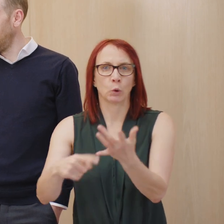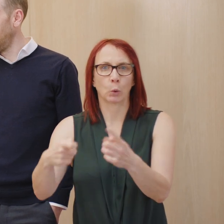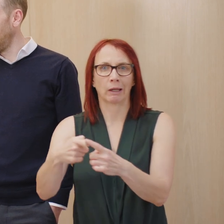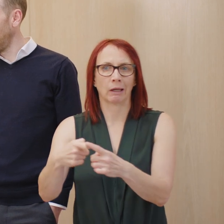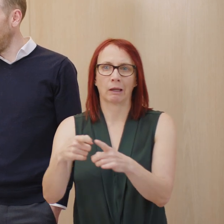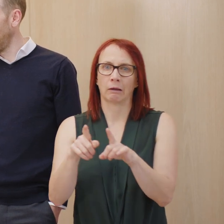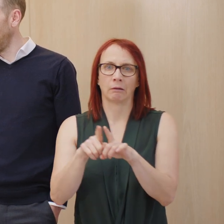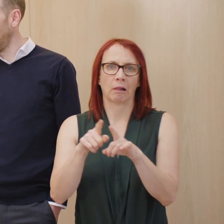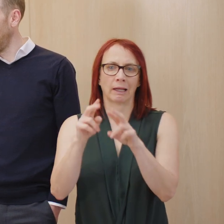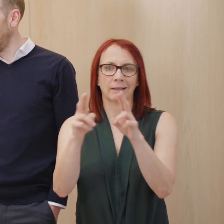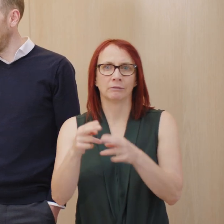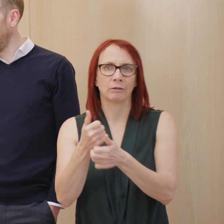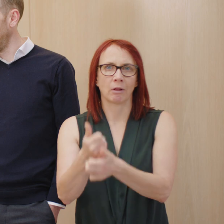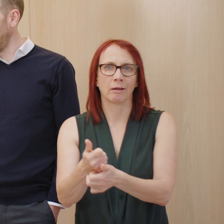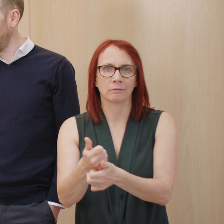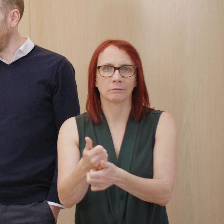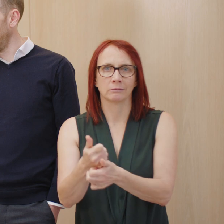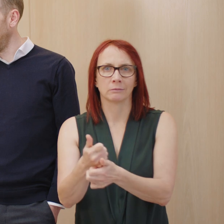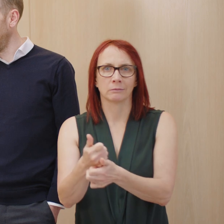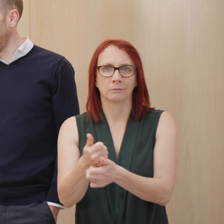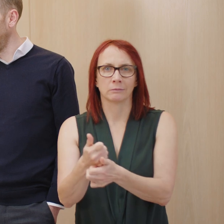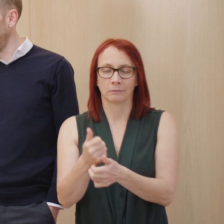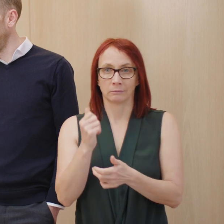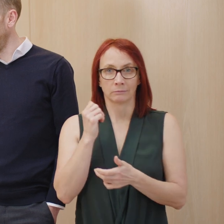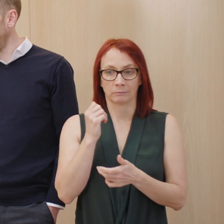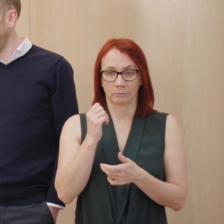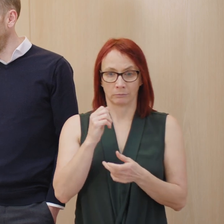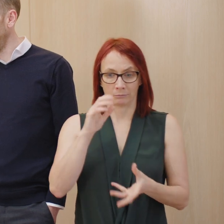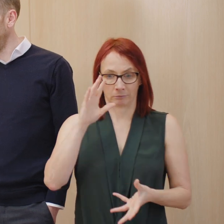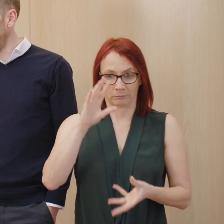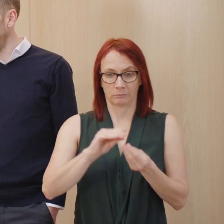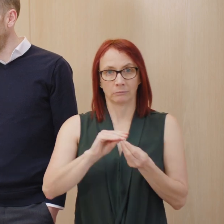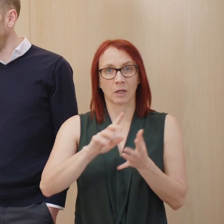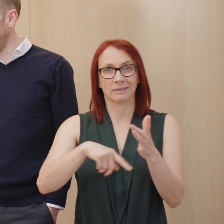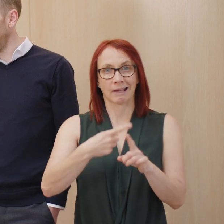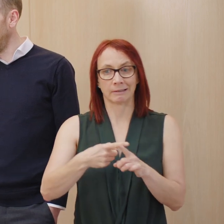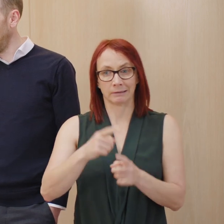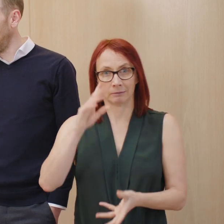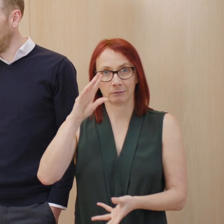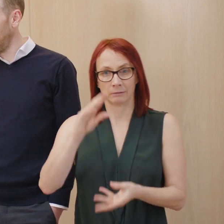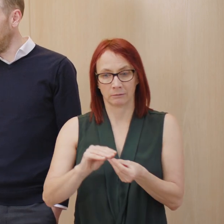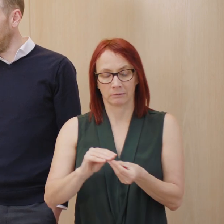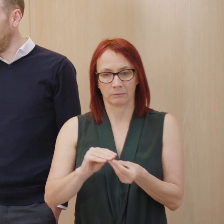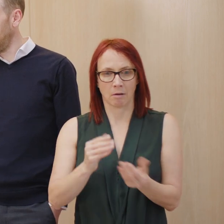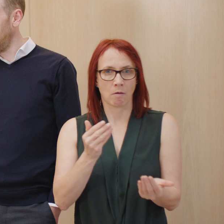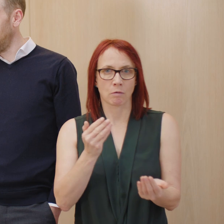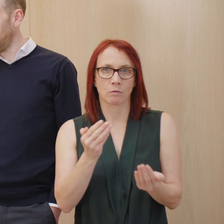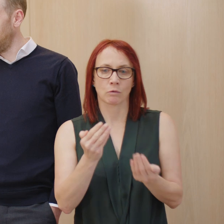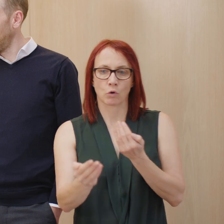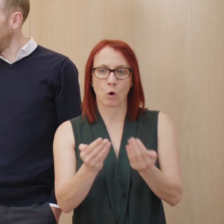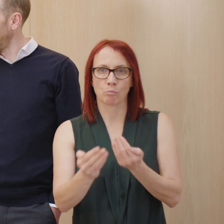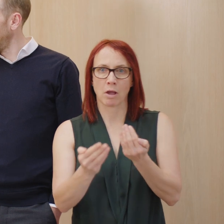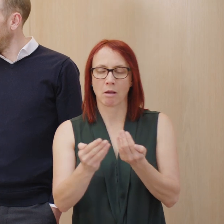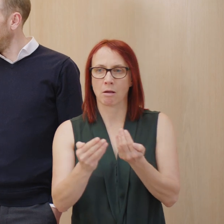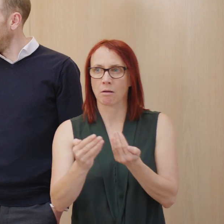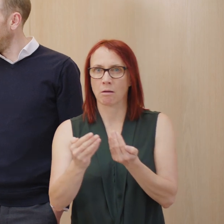UK international aid. And when you add all the taxes together and compare that with the total